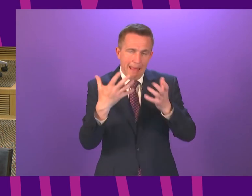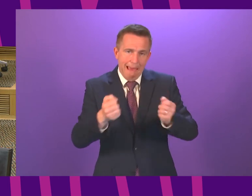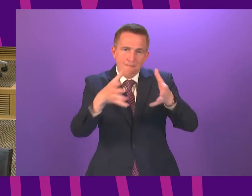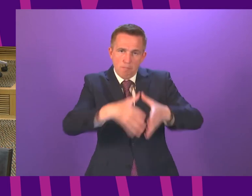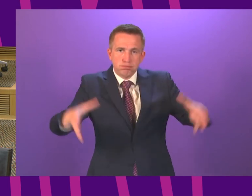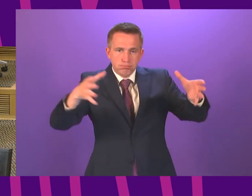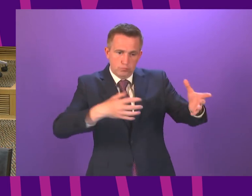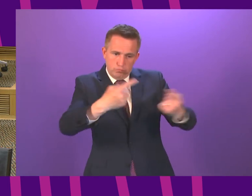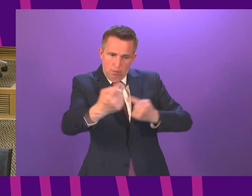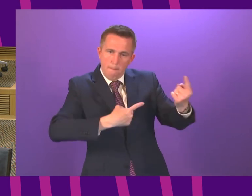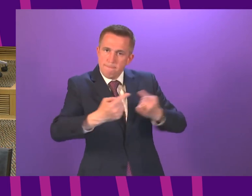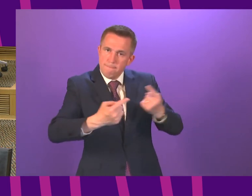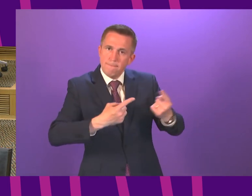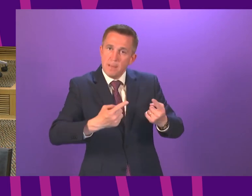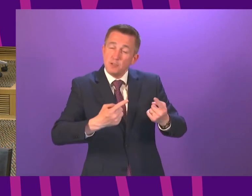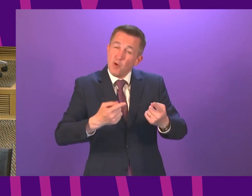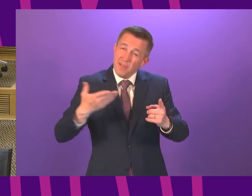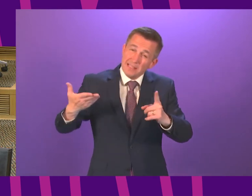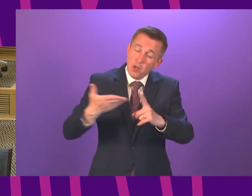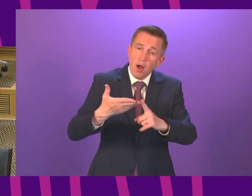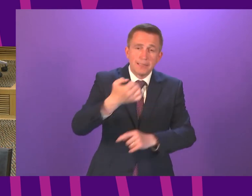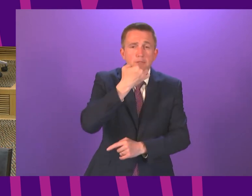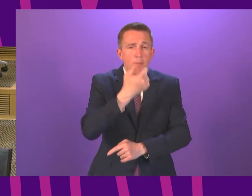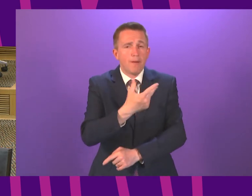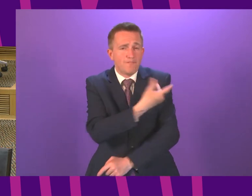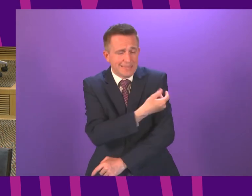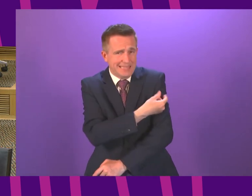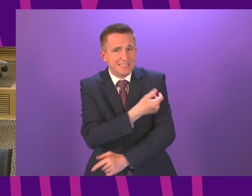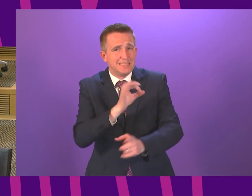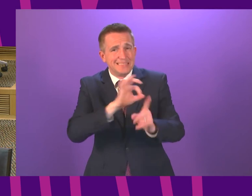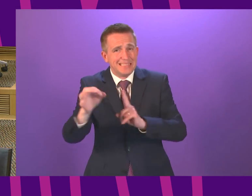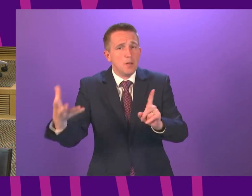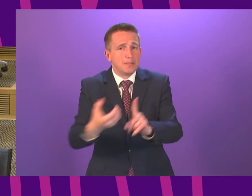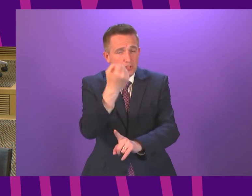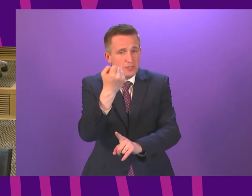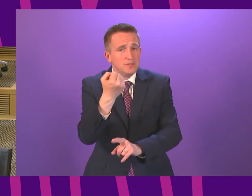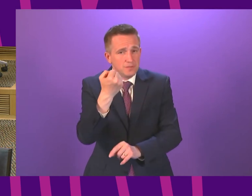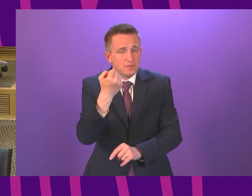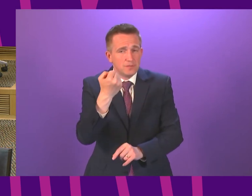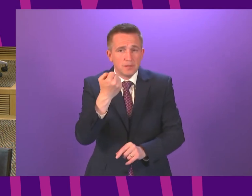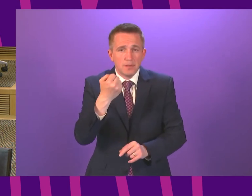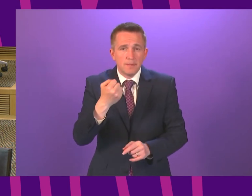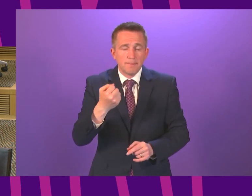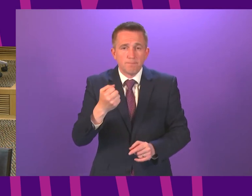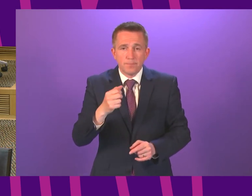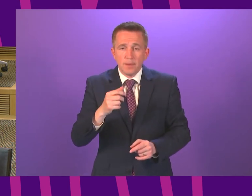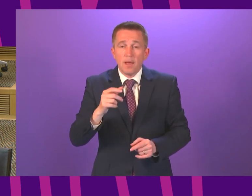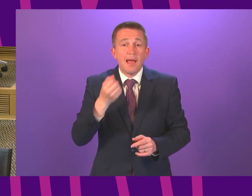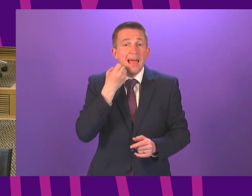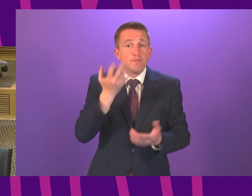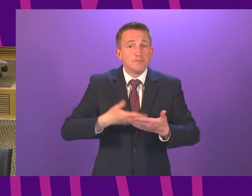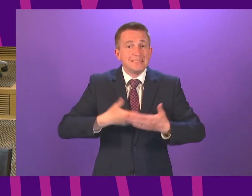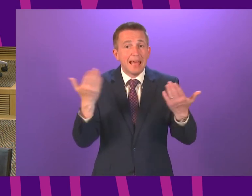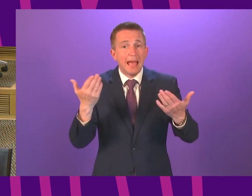reducing the overall number of vaccinations that they're doing in a day so you can look at the daily numbers right now we are seeing the expected daily